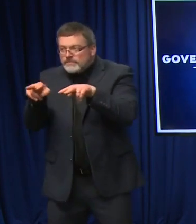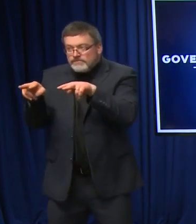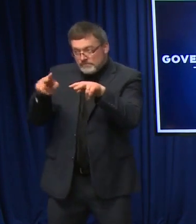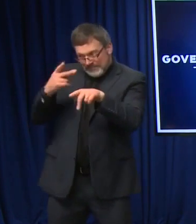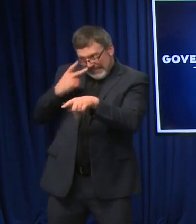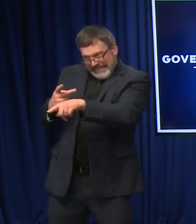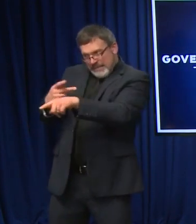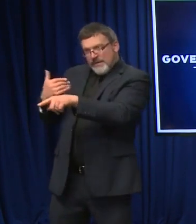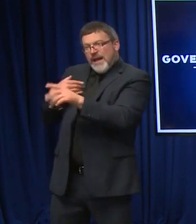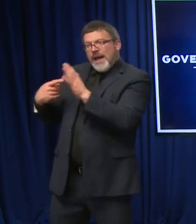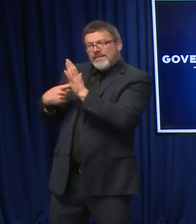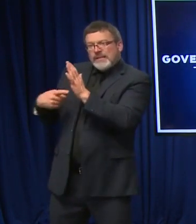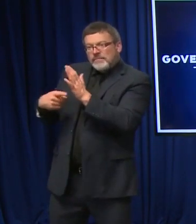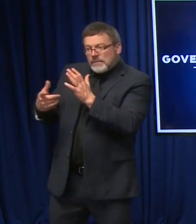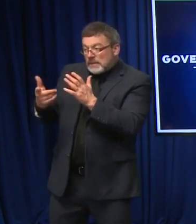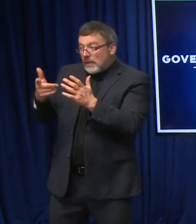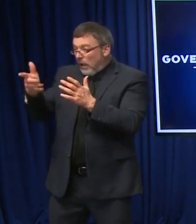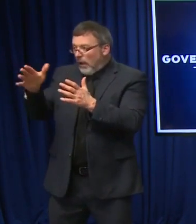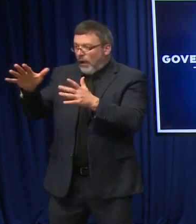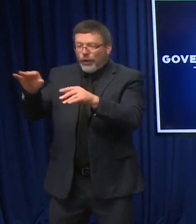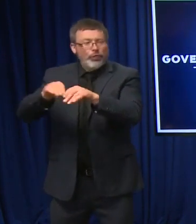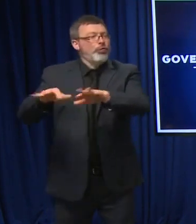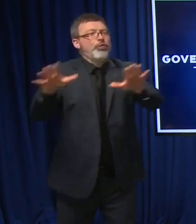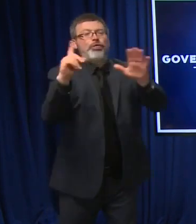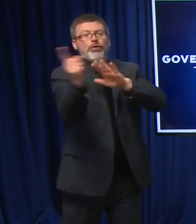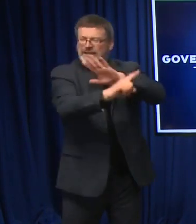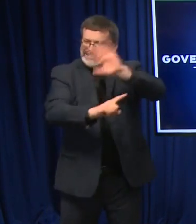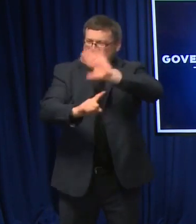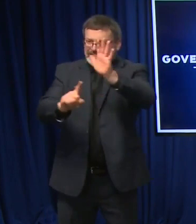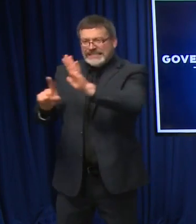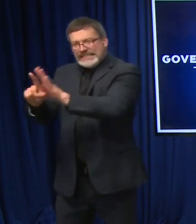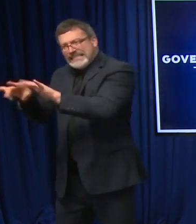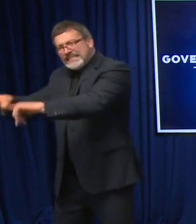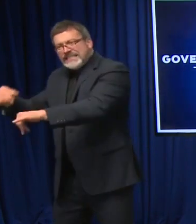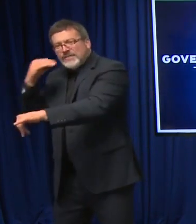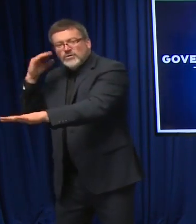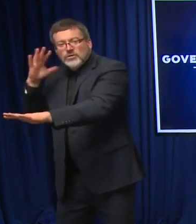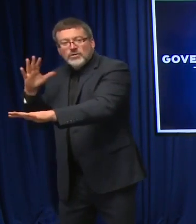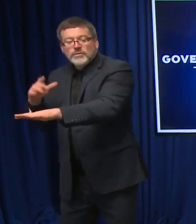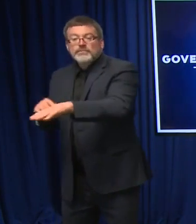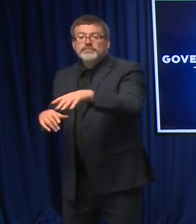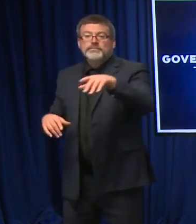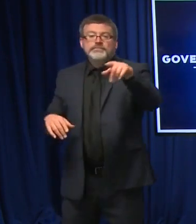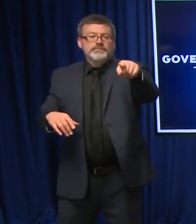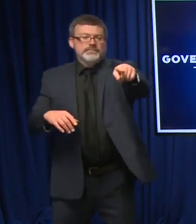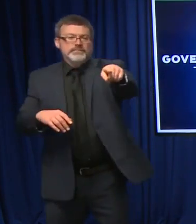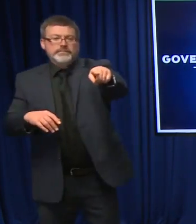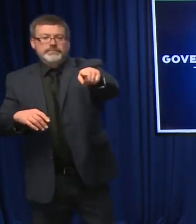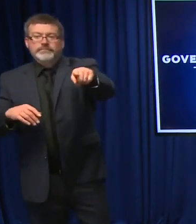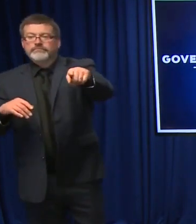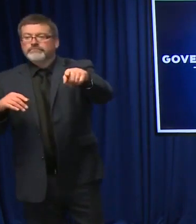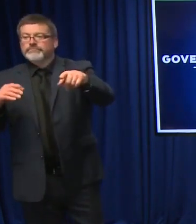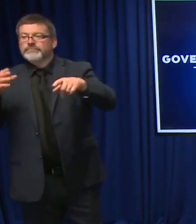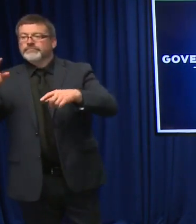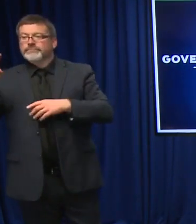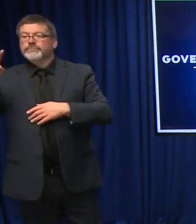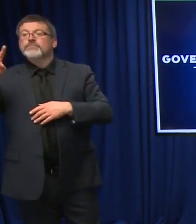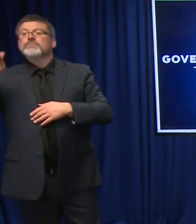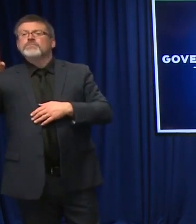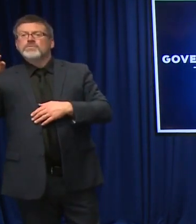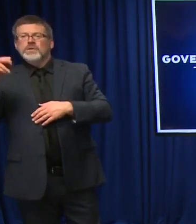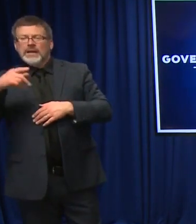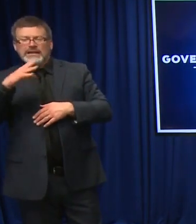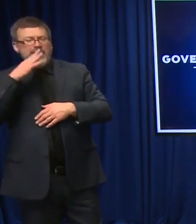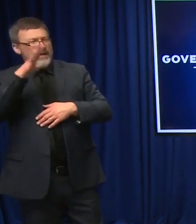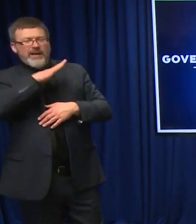this virus on as aware as possible. Governor, we haven't seen the needle move when it comes to vaccines. So, you know, you've done PSAs.